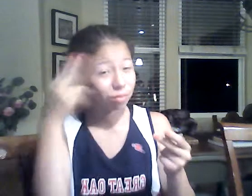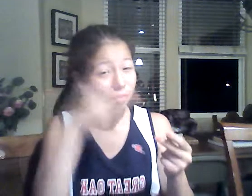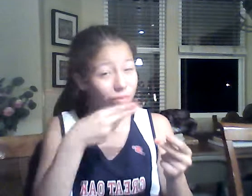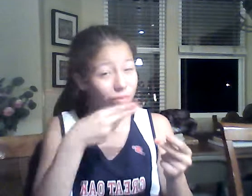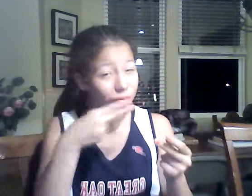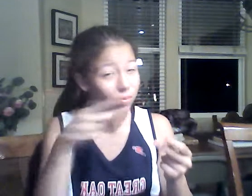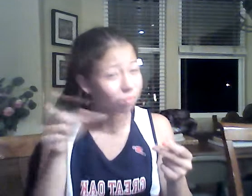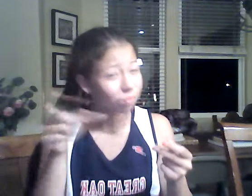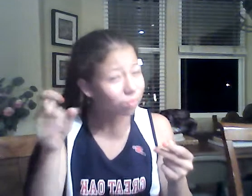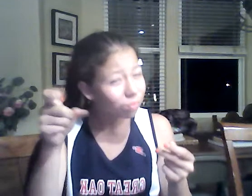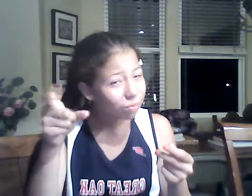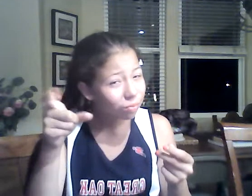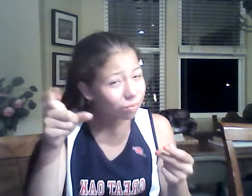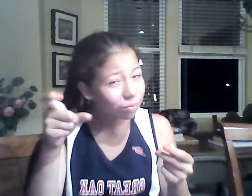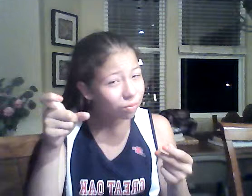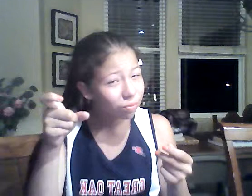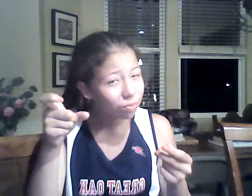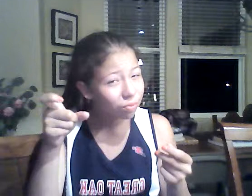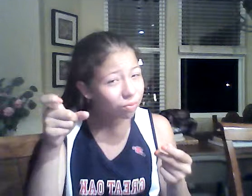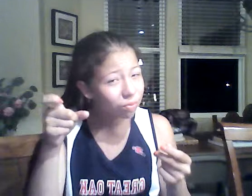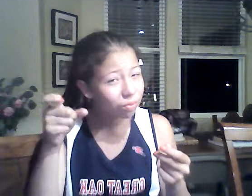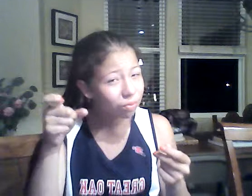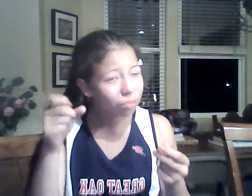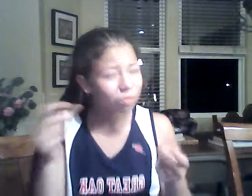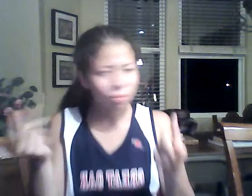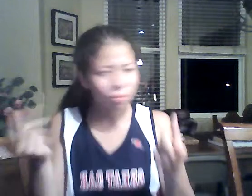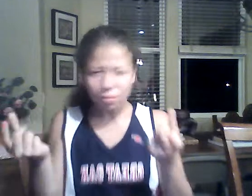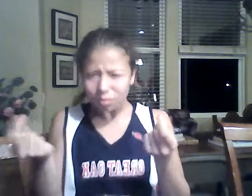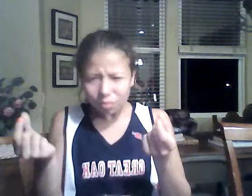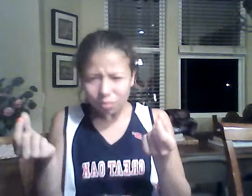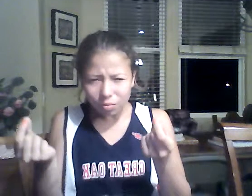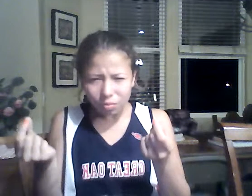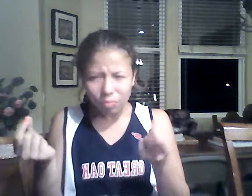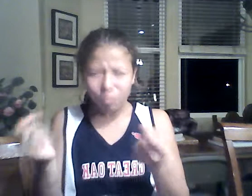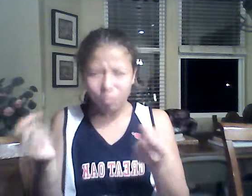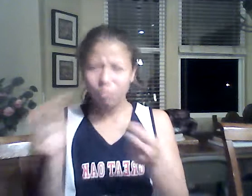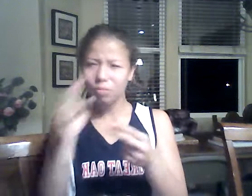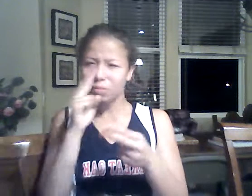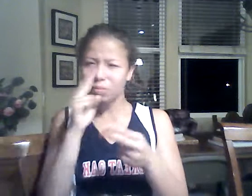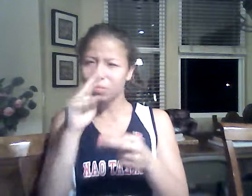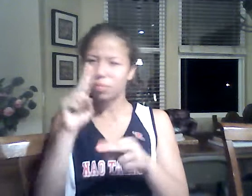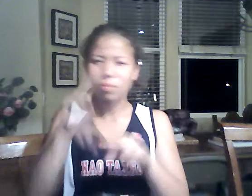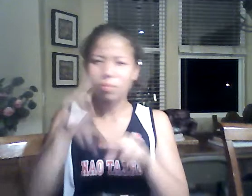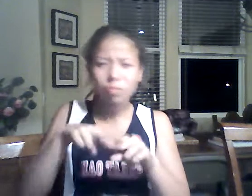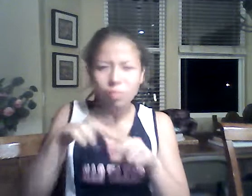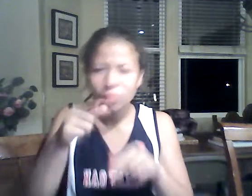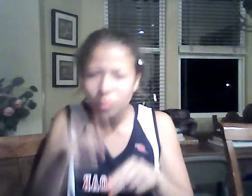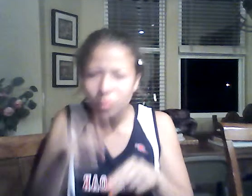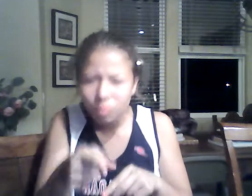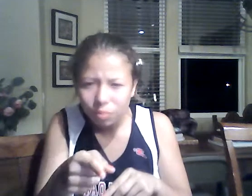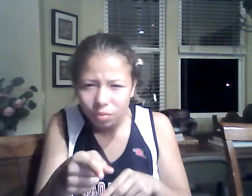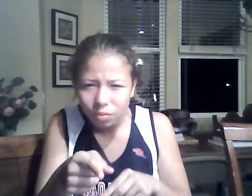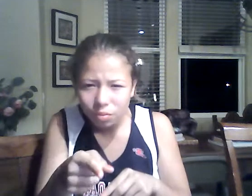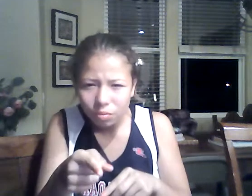but we went that hour that everything was, you know. Can we do a Y?